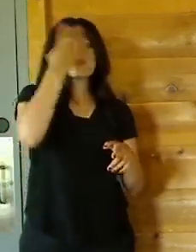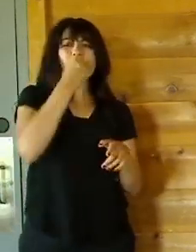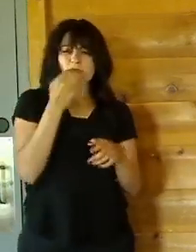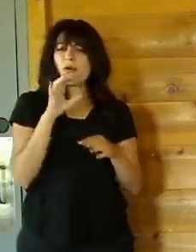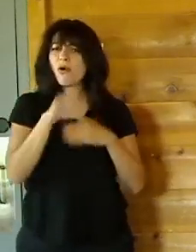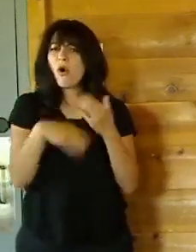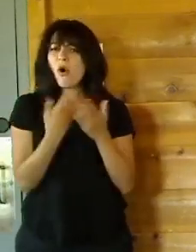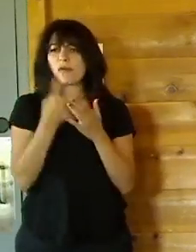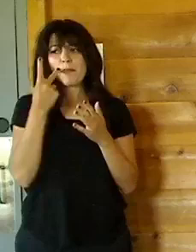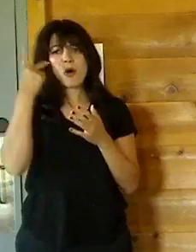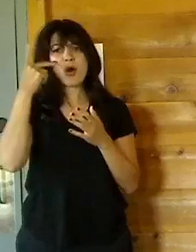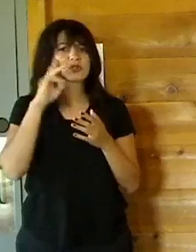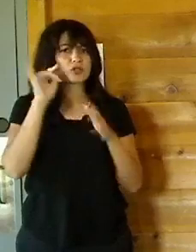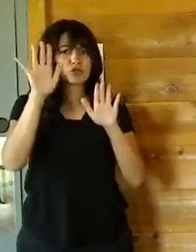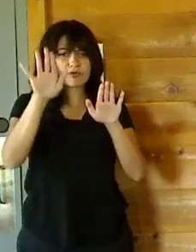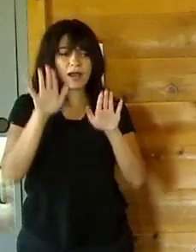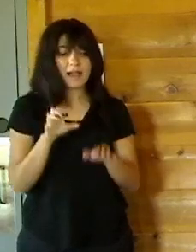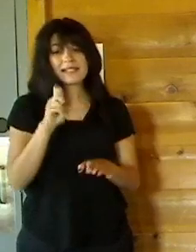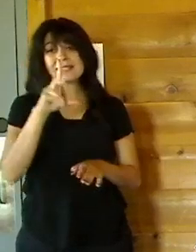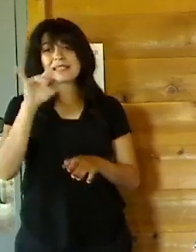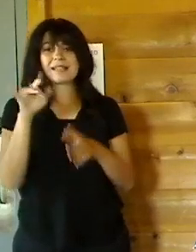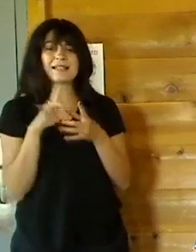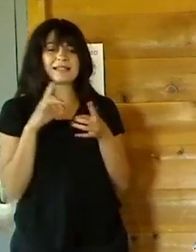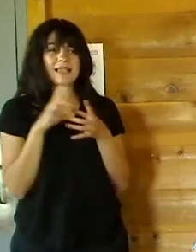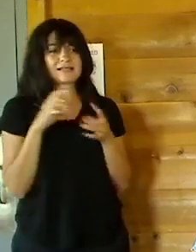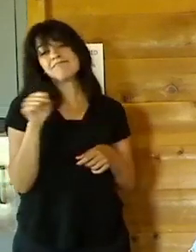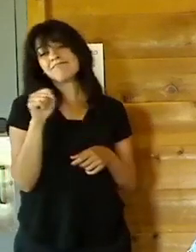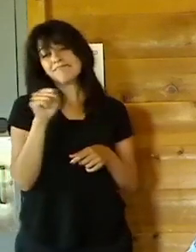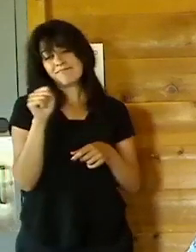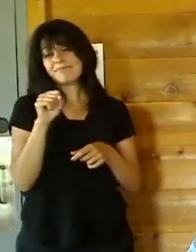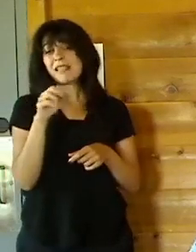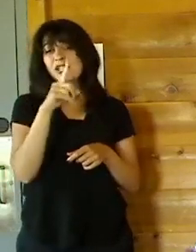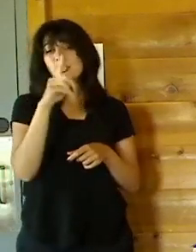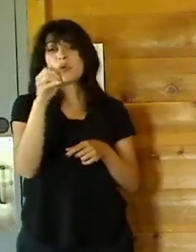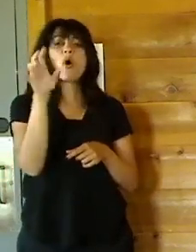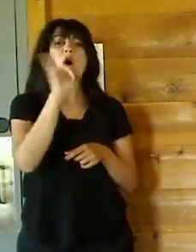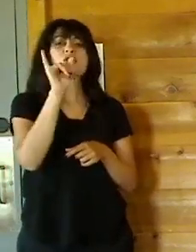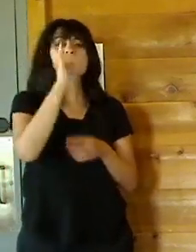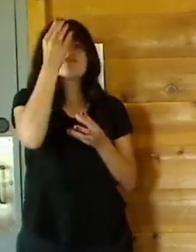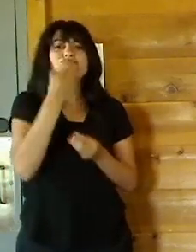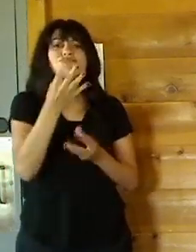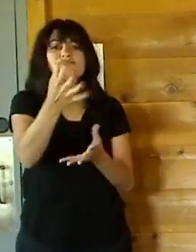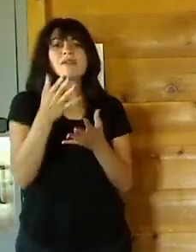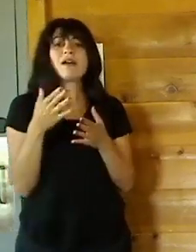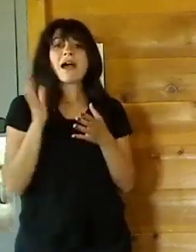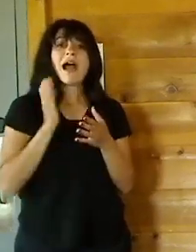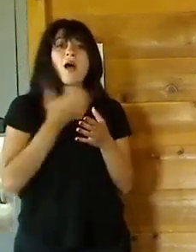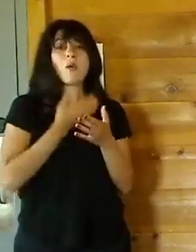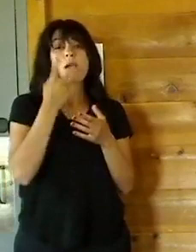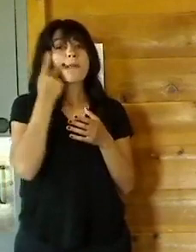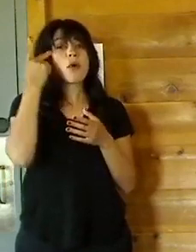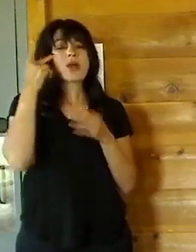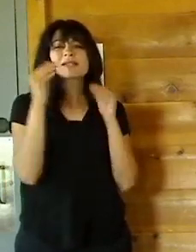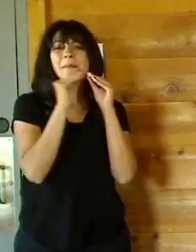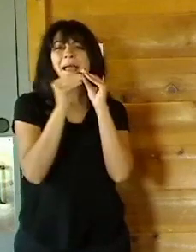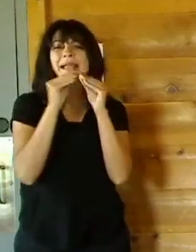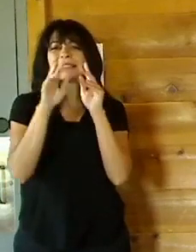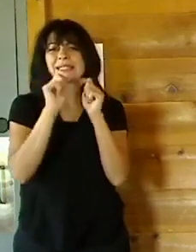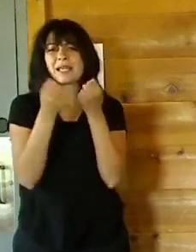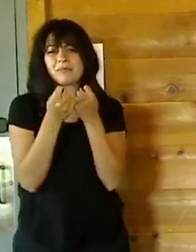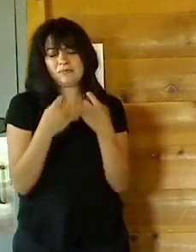look really, really very good. They do. And I just want to send a special shout out to our parks maintenance team. You know,